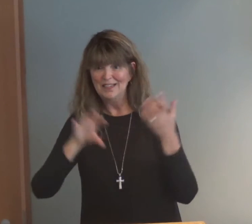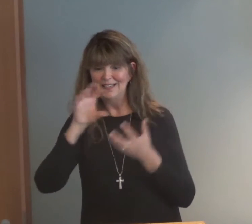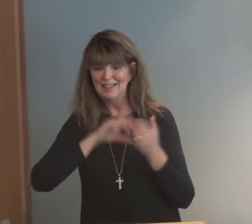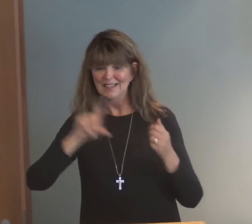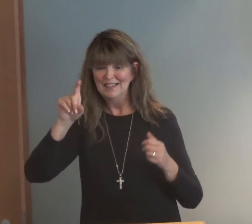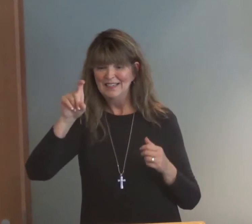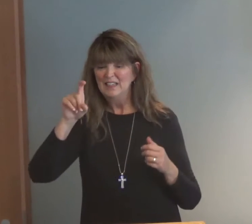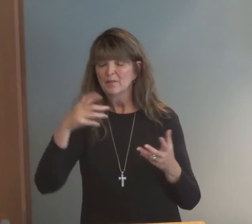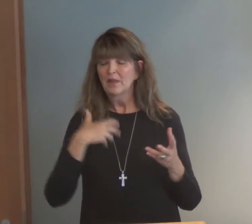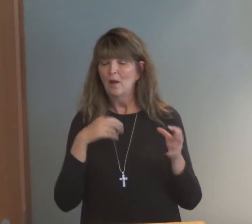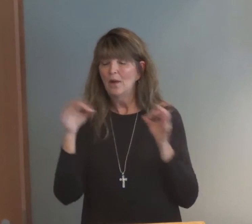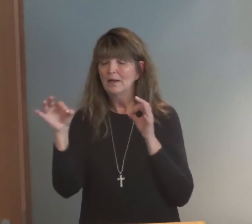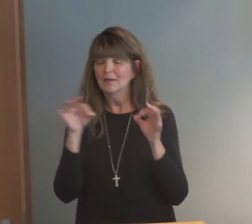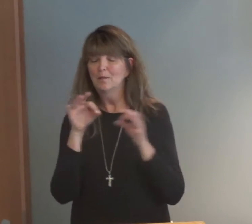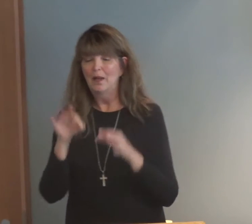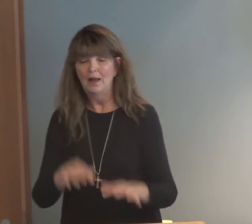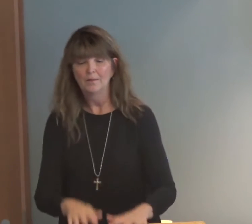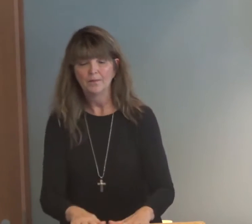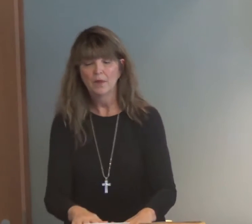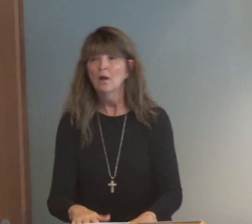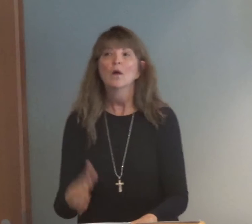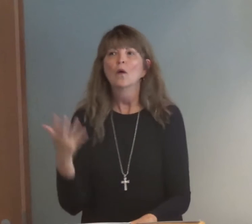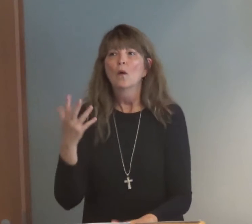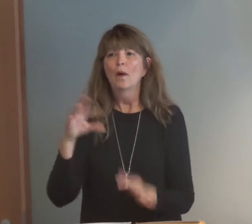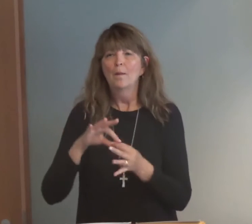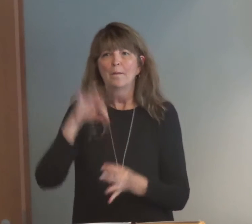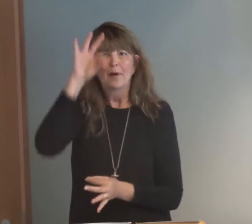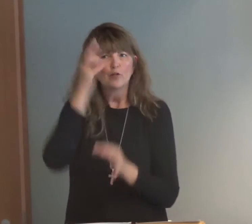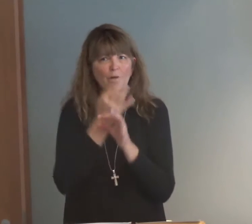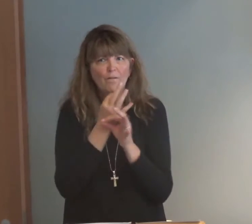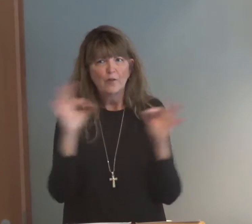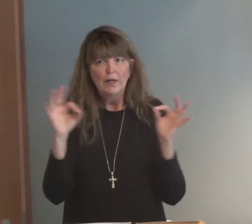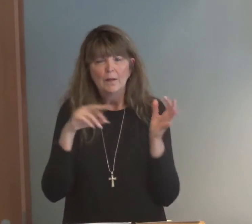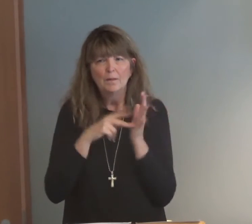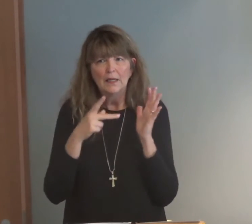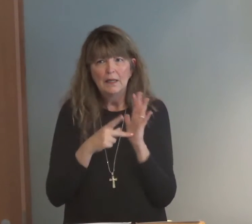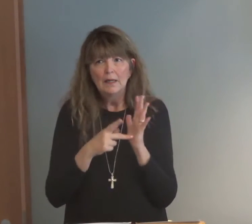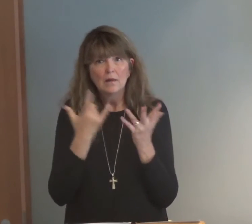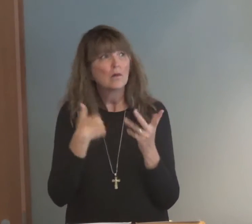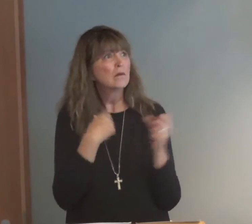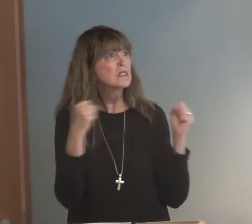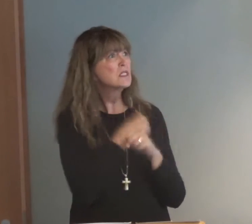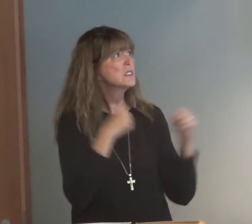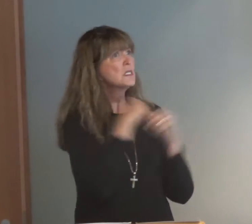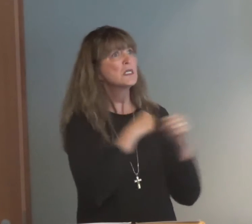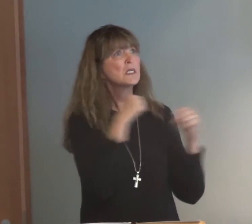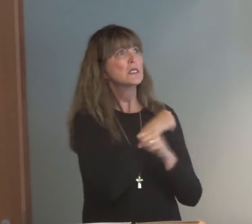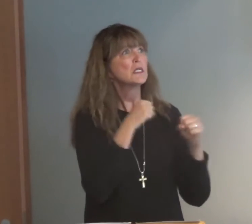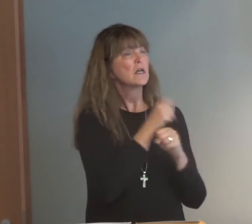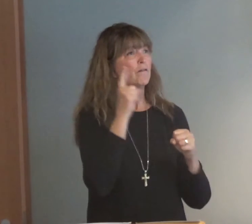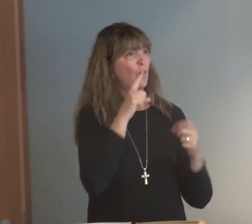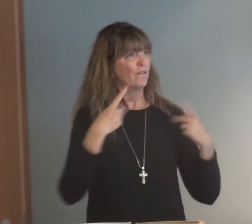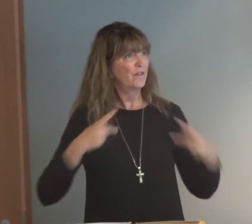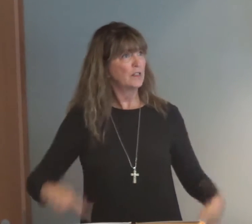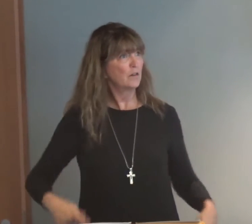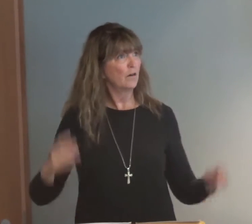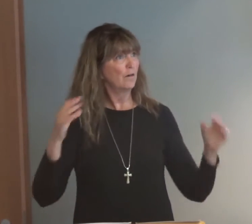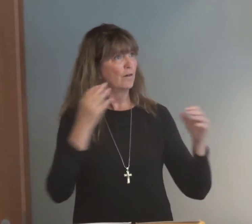Does this sound a little confusing? Well, let me unpack this a little bit. You know, we fight for physical